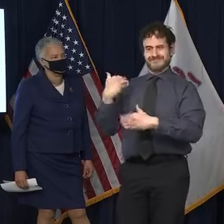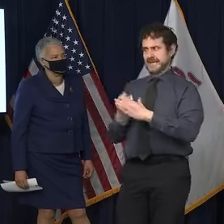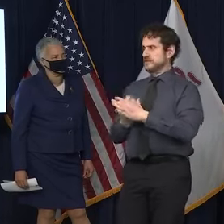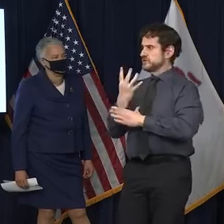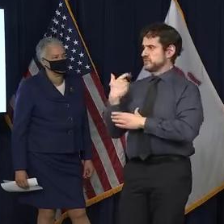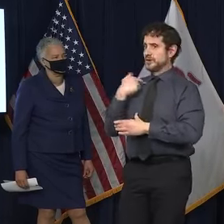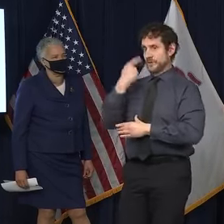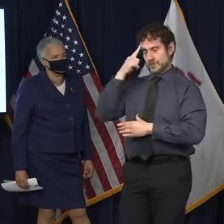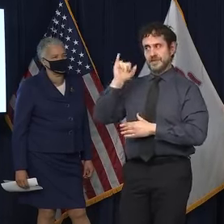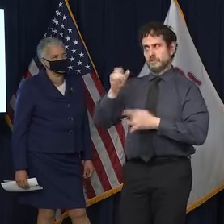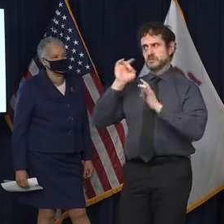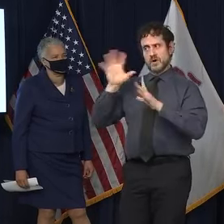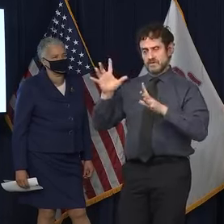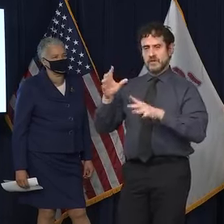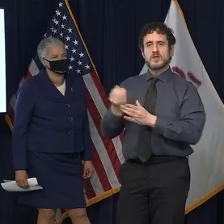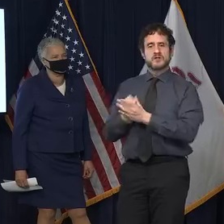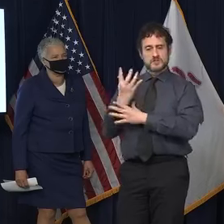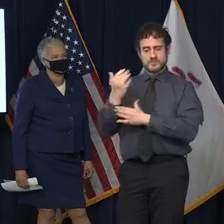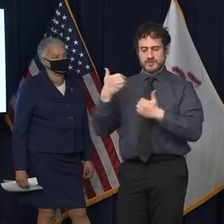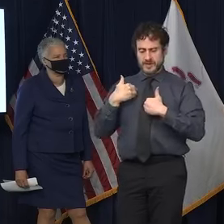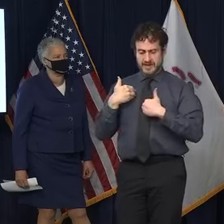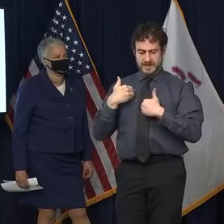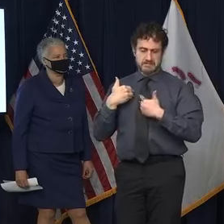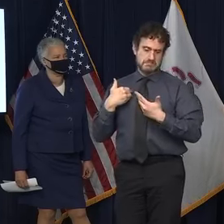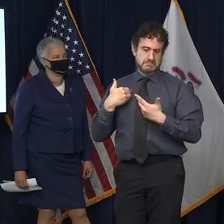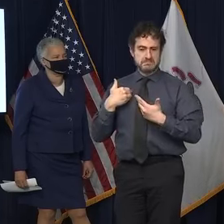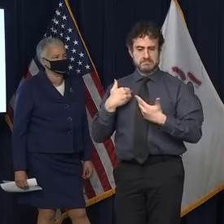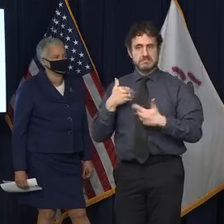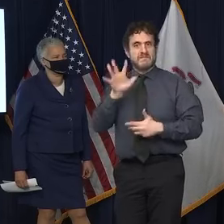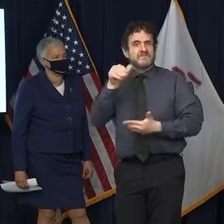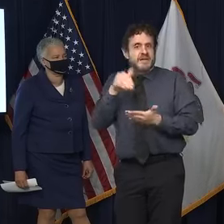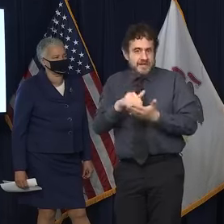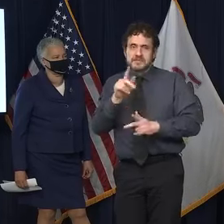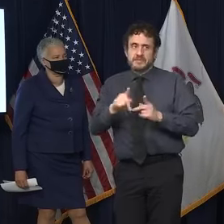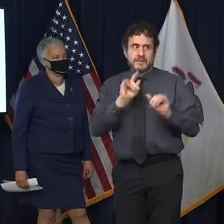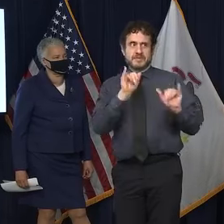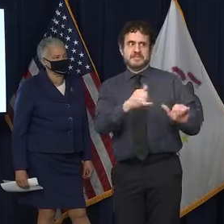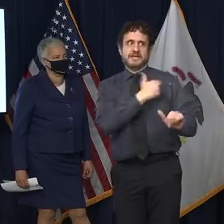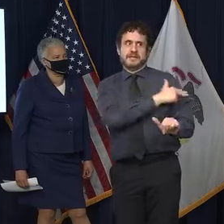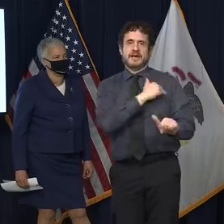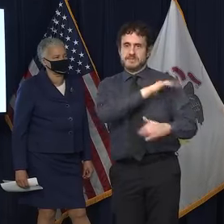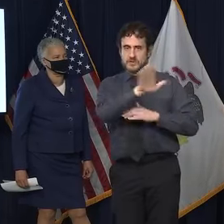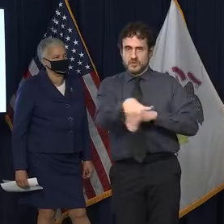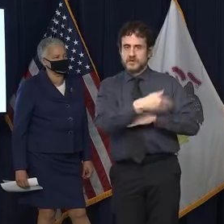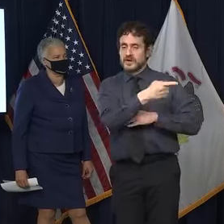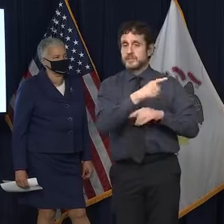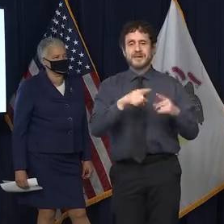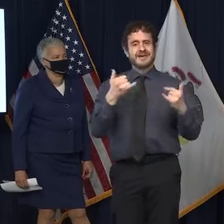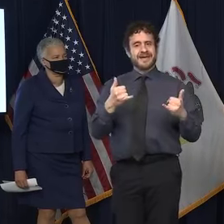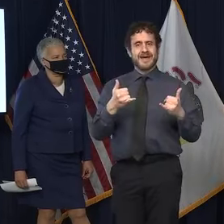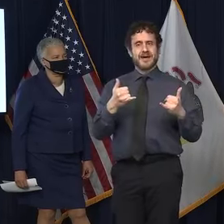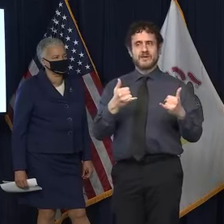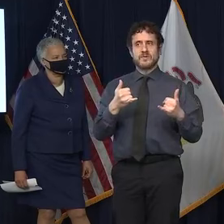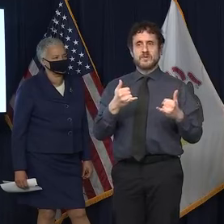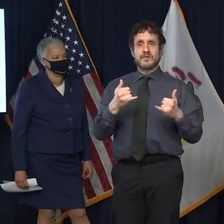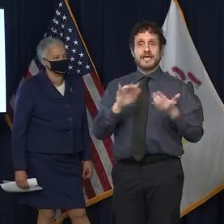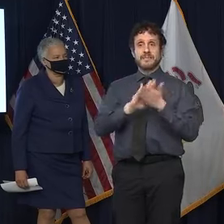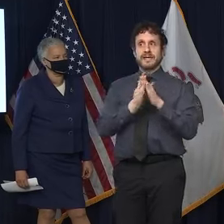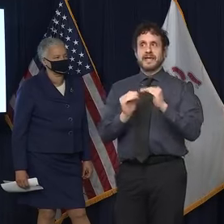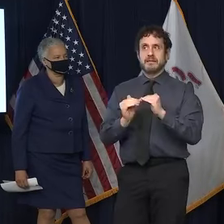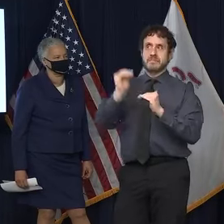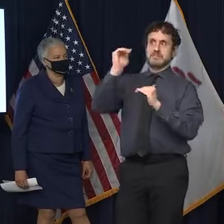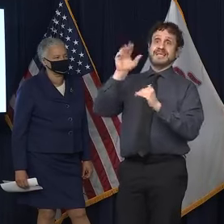we thought that was something, we had, you know, a little more than 5,000 people. Now we got to 6